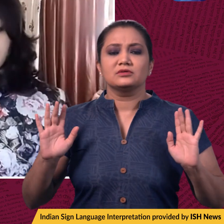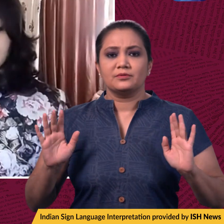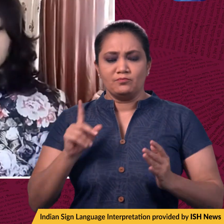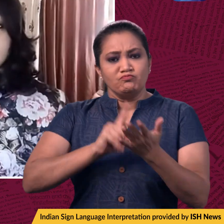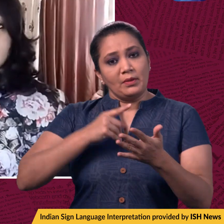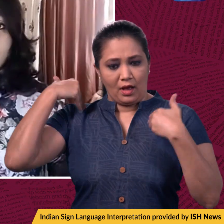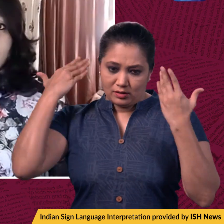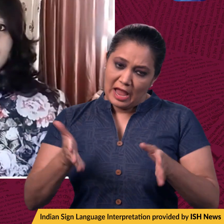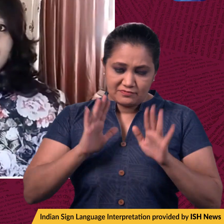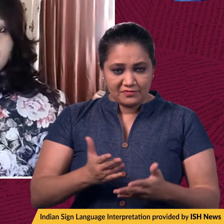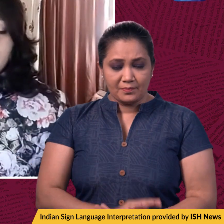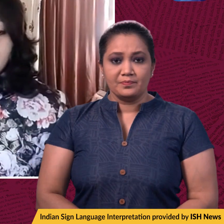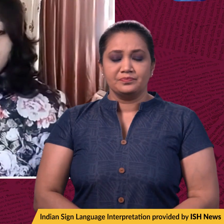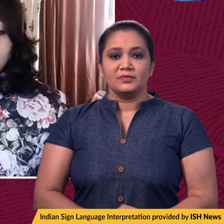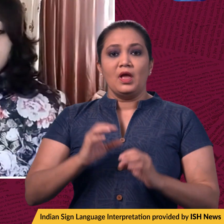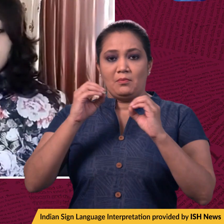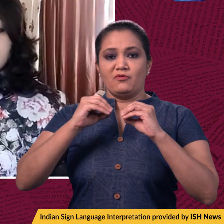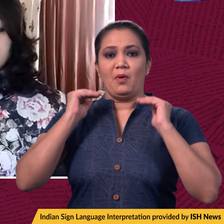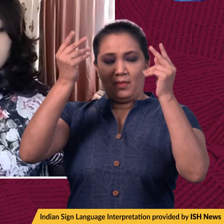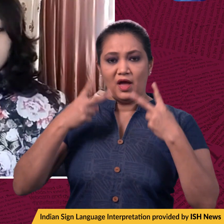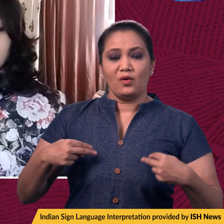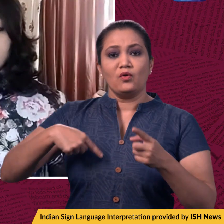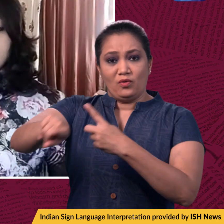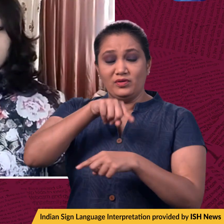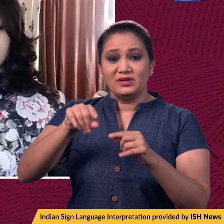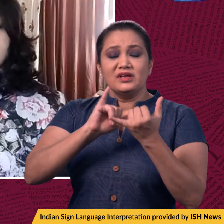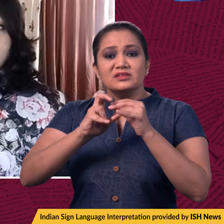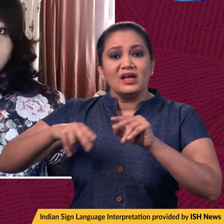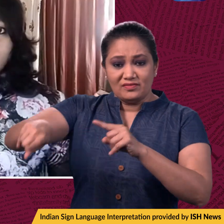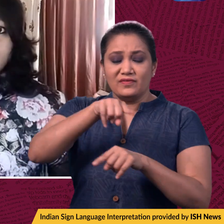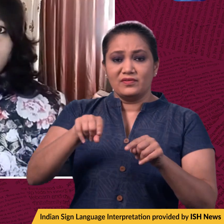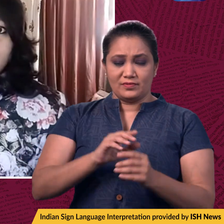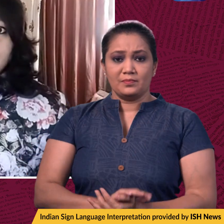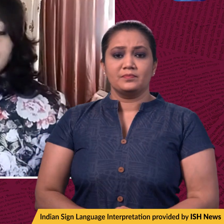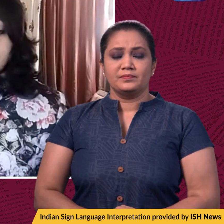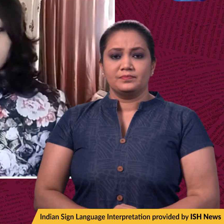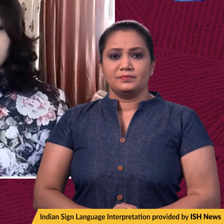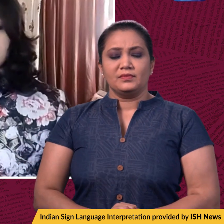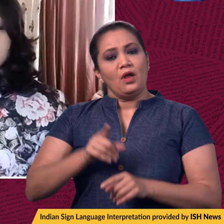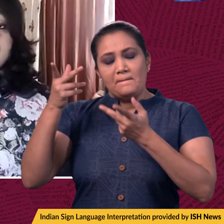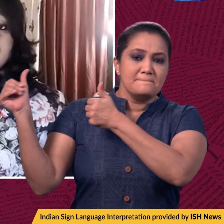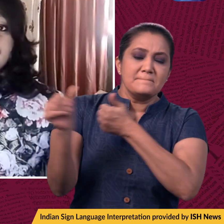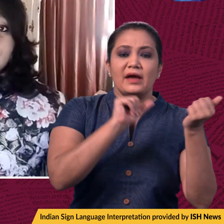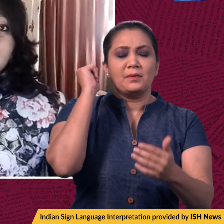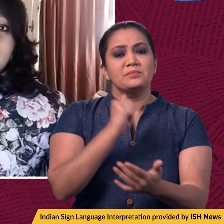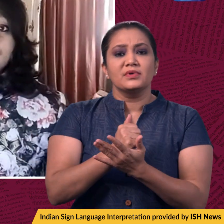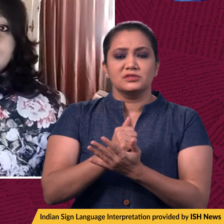comes a day after the Bombay High Court asked the striking workers of the Transport Cooperation to resume duty by the